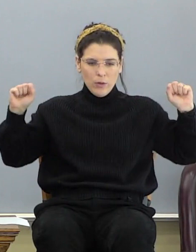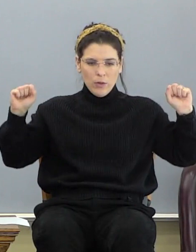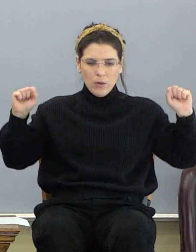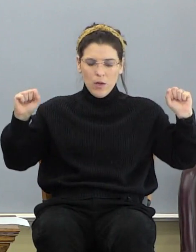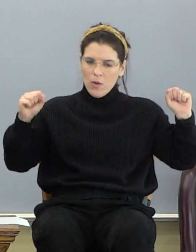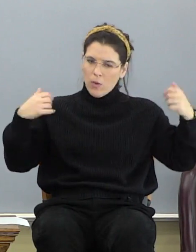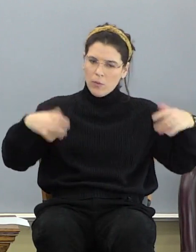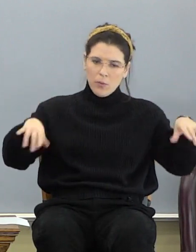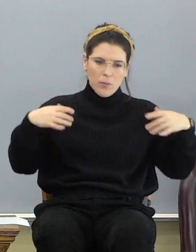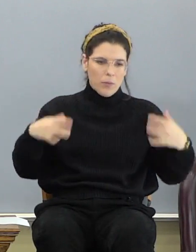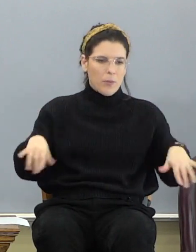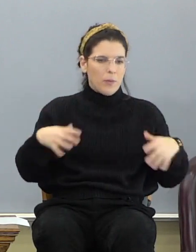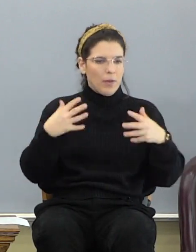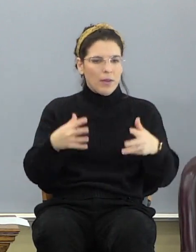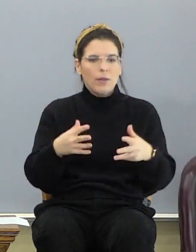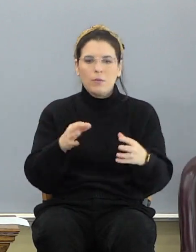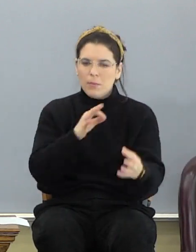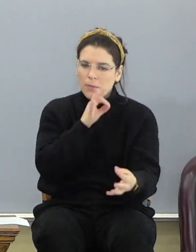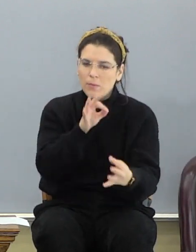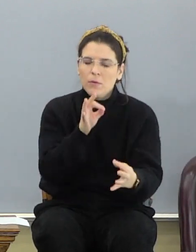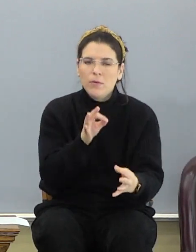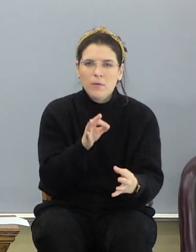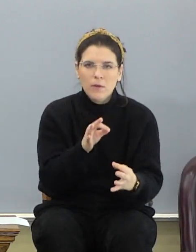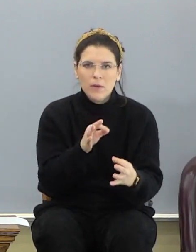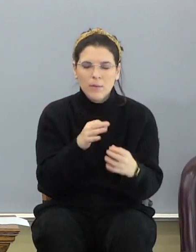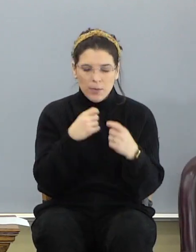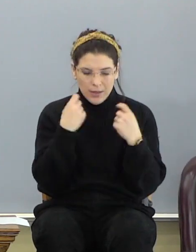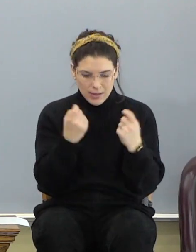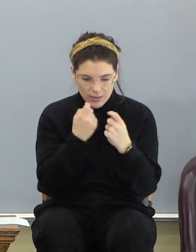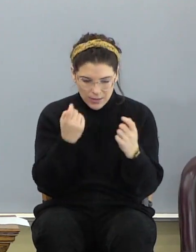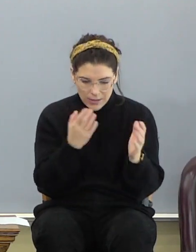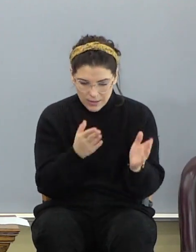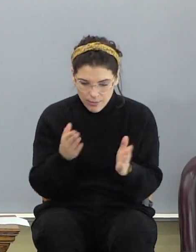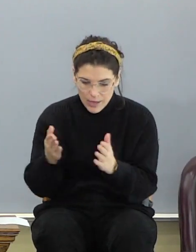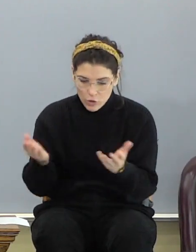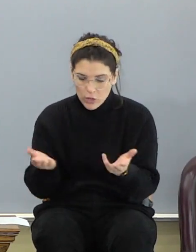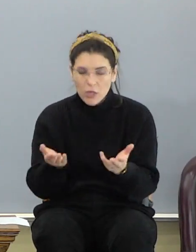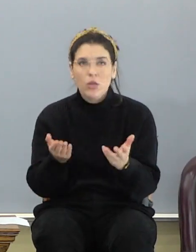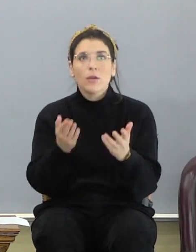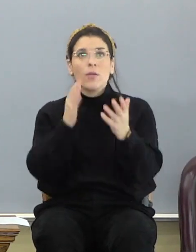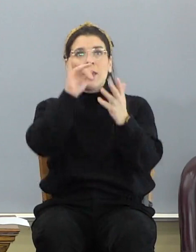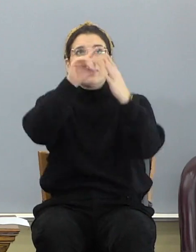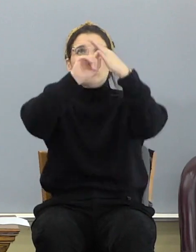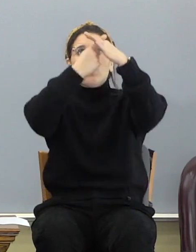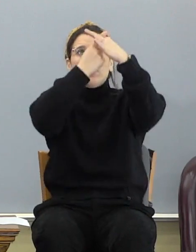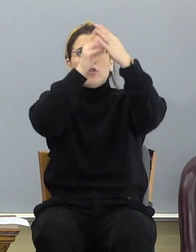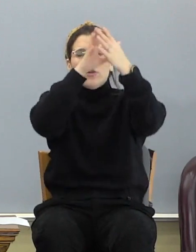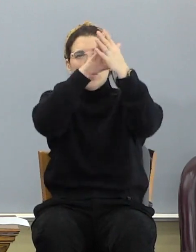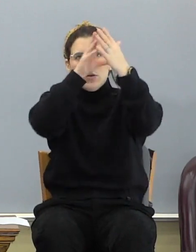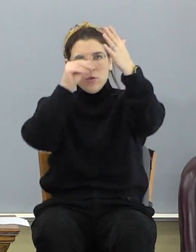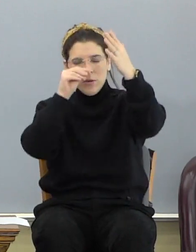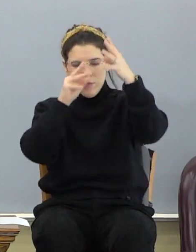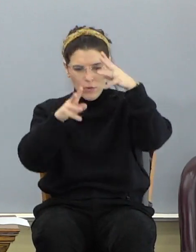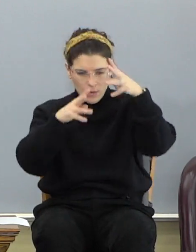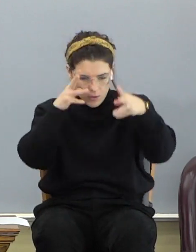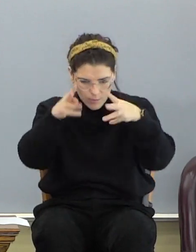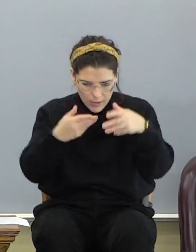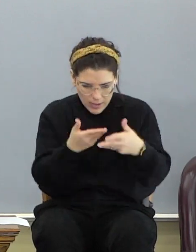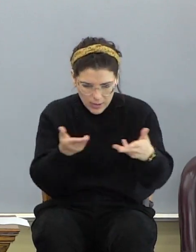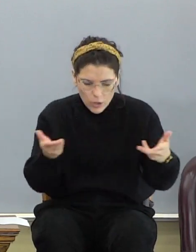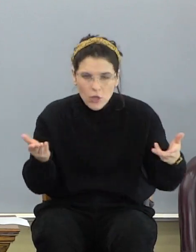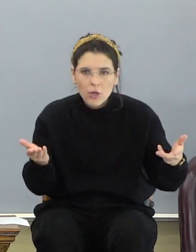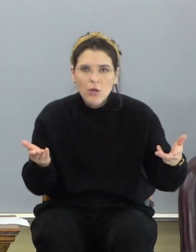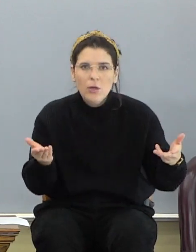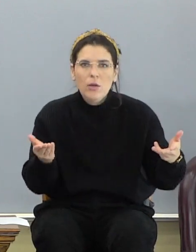something else. Because things down here are patterned. That's the original. And when he created things down here, he created it. He